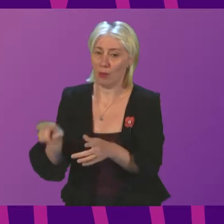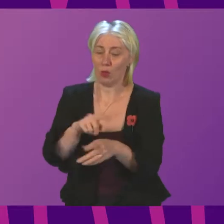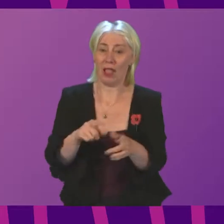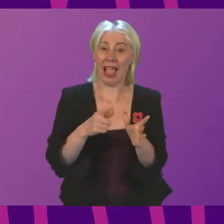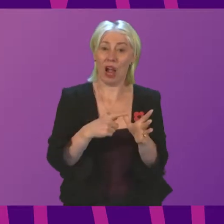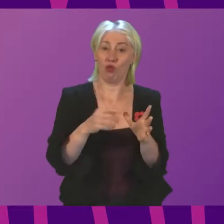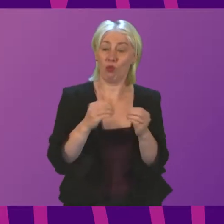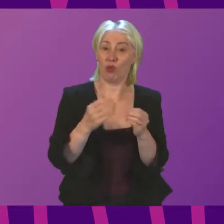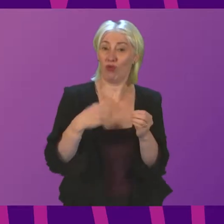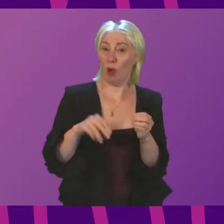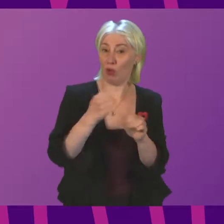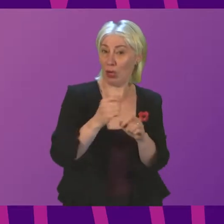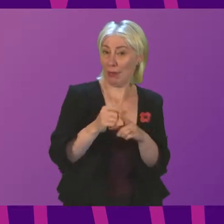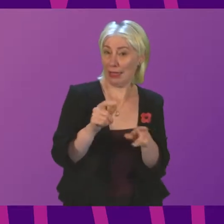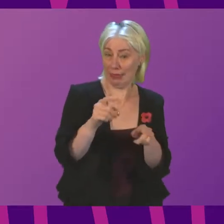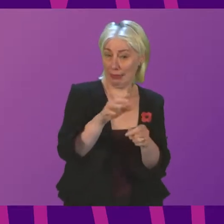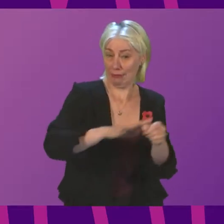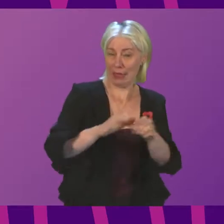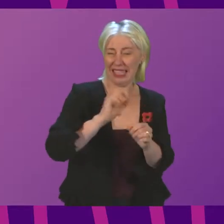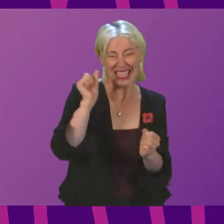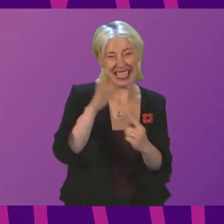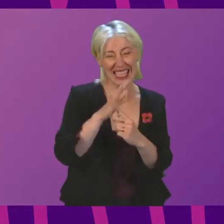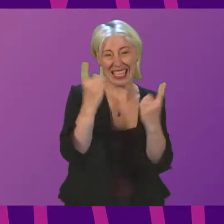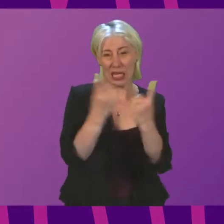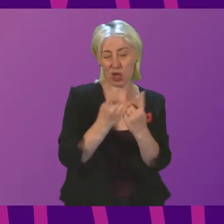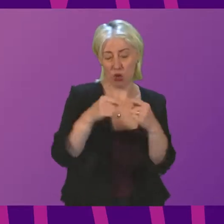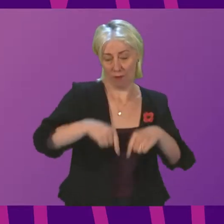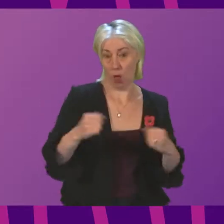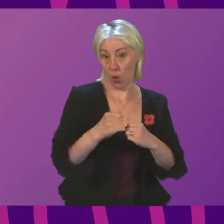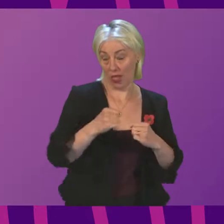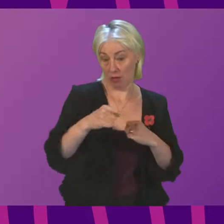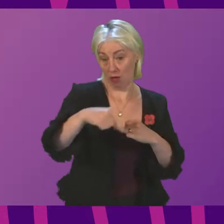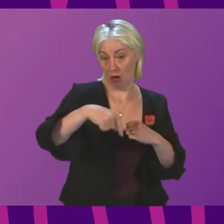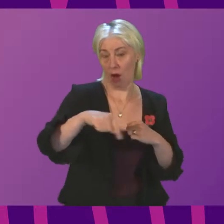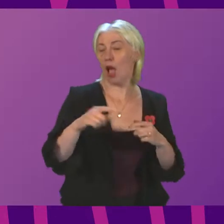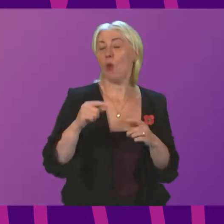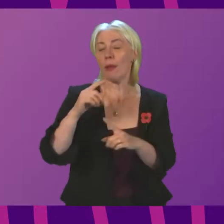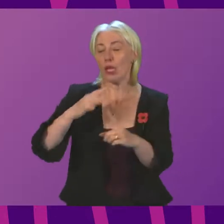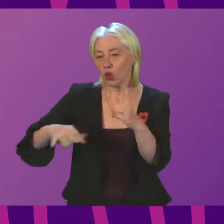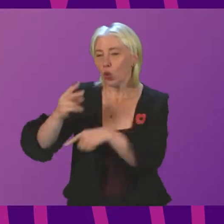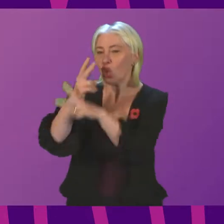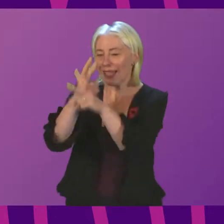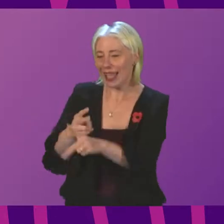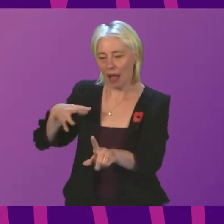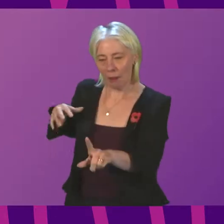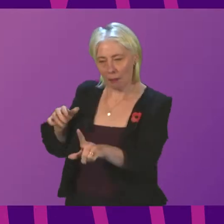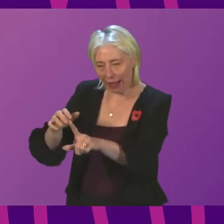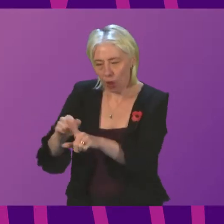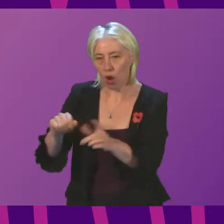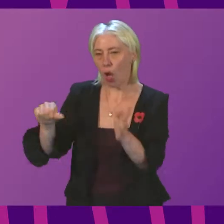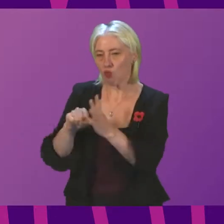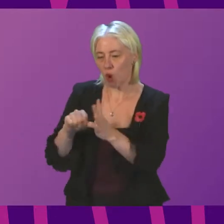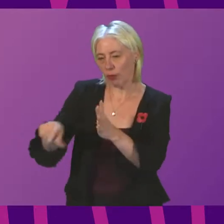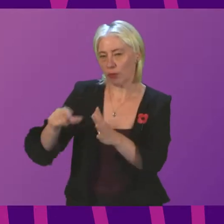said that the key issue that had to be resolved for this winter is the social care backlog and social care problems.